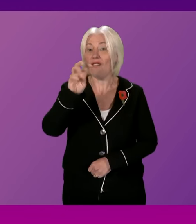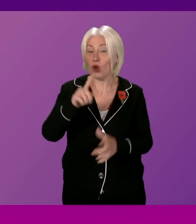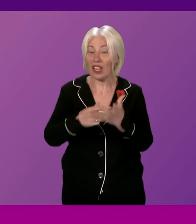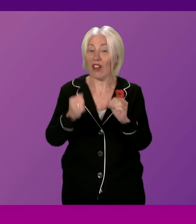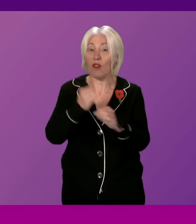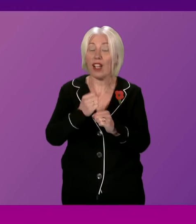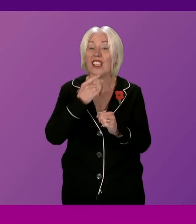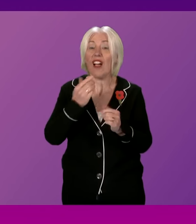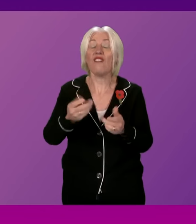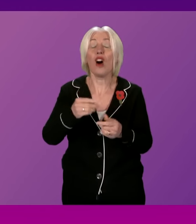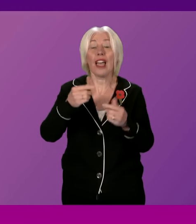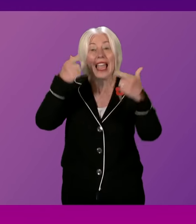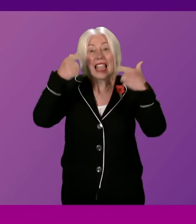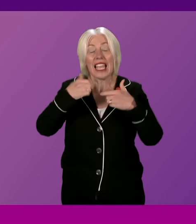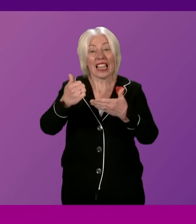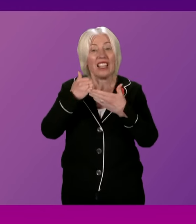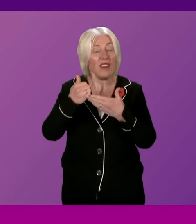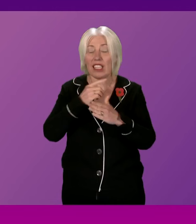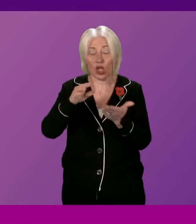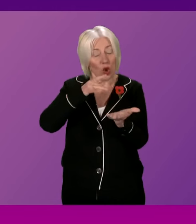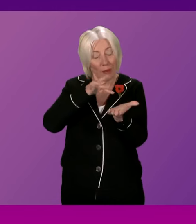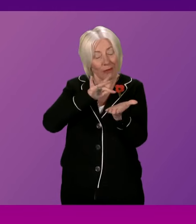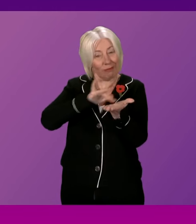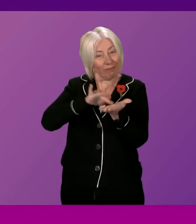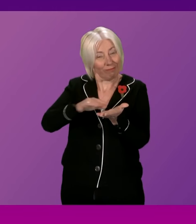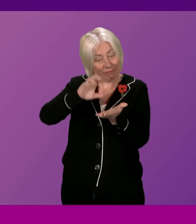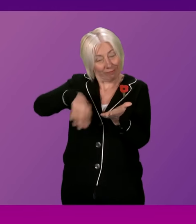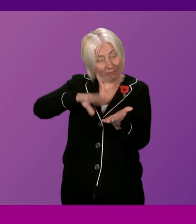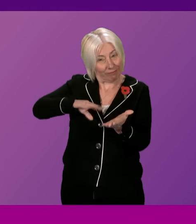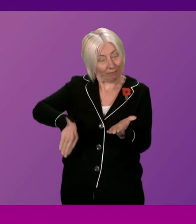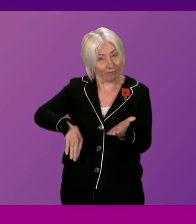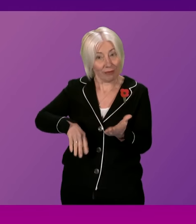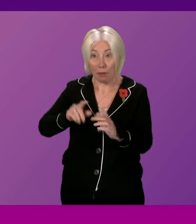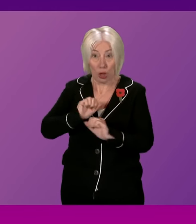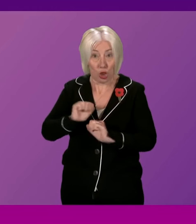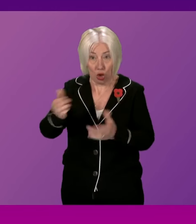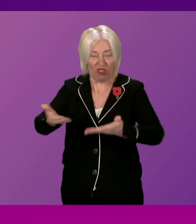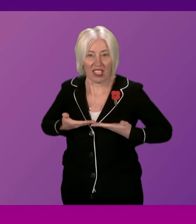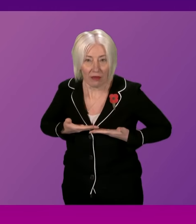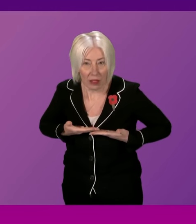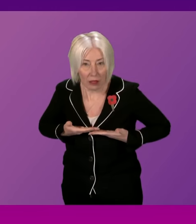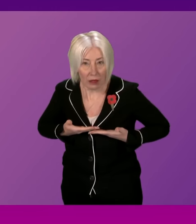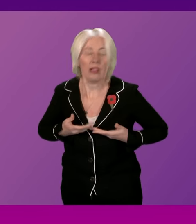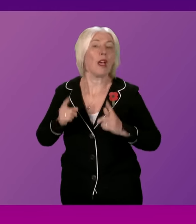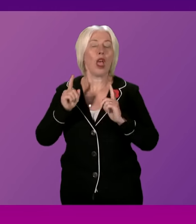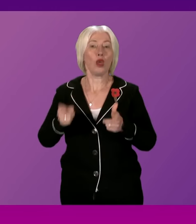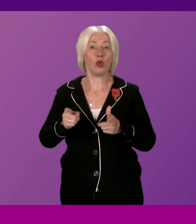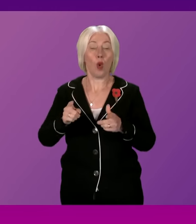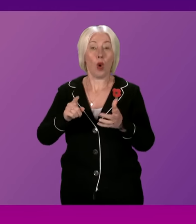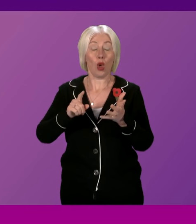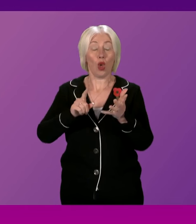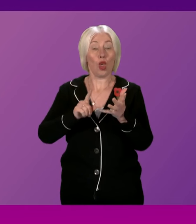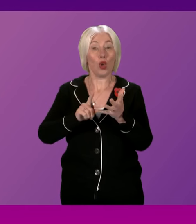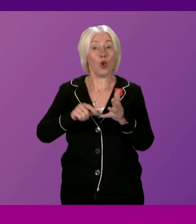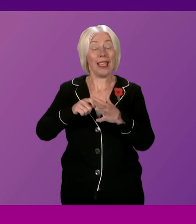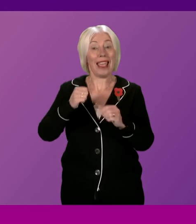unredacted legal advice, and they have not received it. And this does not seem to be a fight that the COVID inquiry is having with the UK Tory